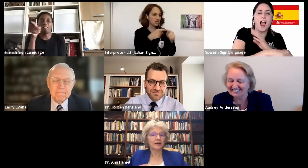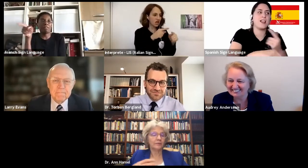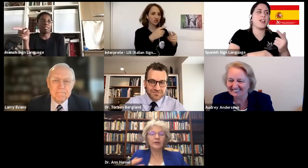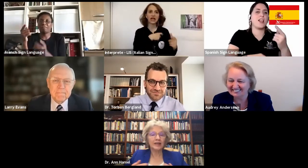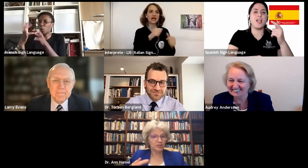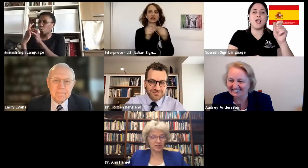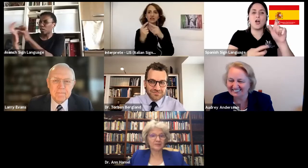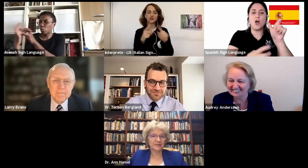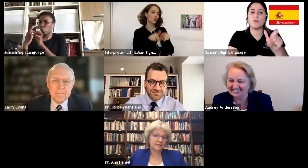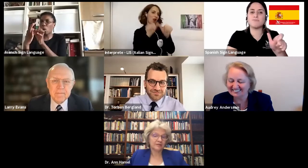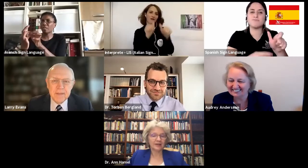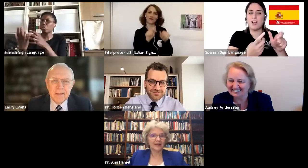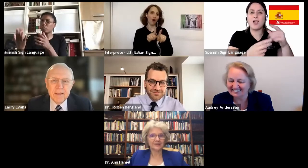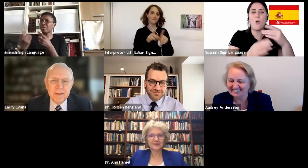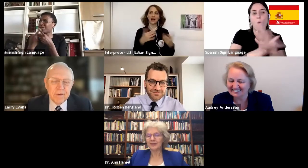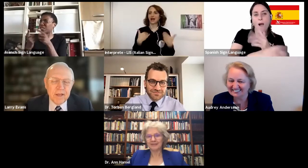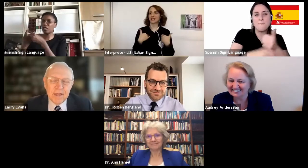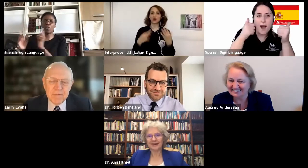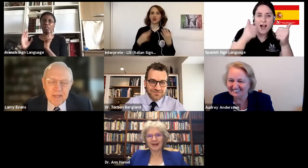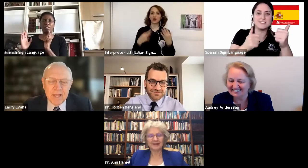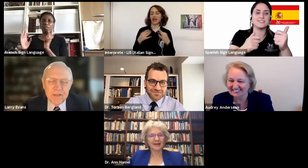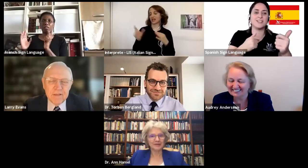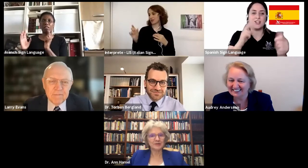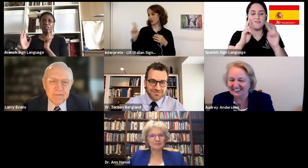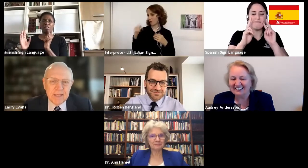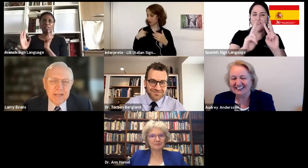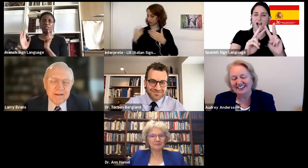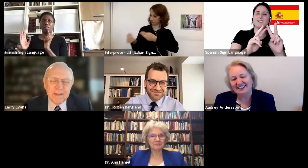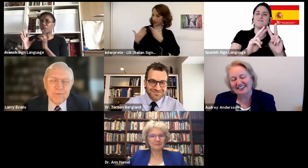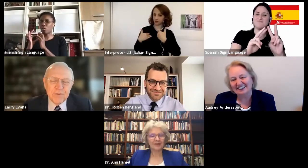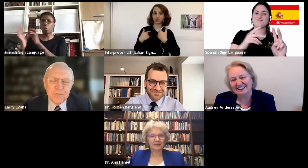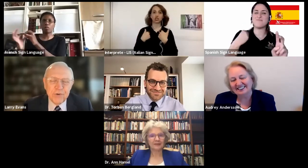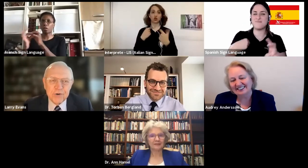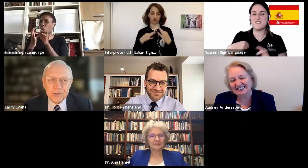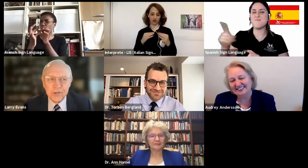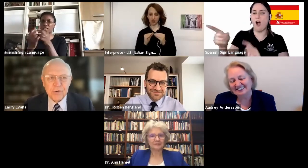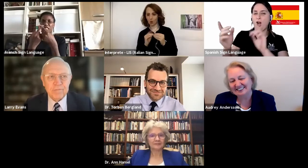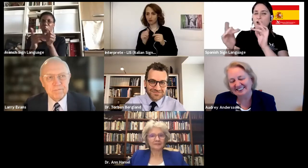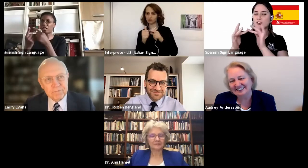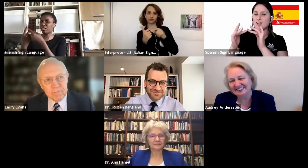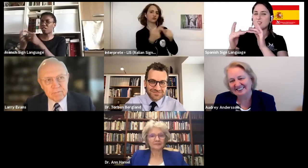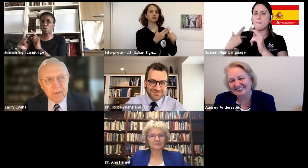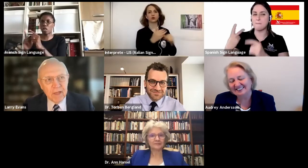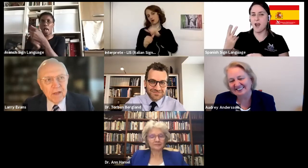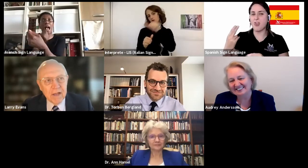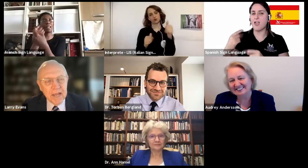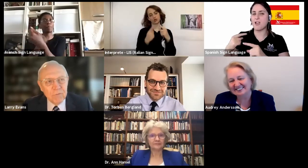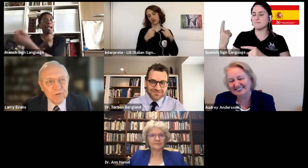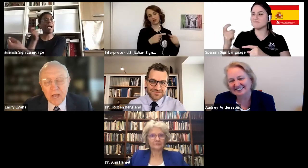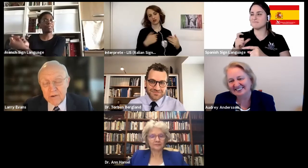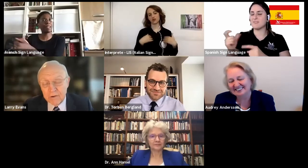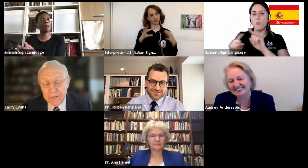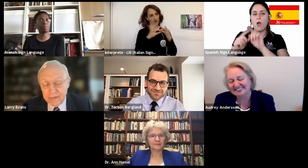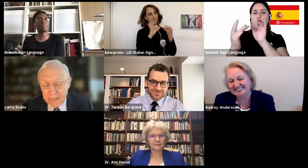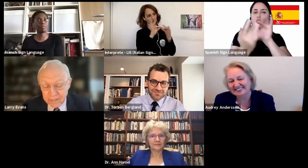um, relationships differently. So that I like that answer. Yeah. If a few years ago, uh, I